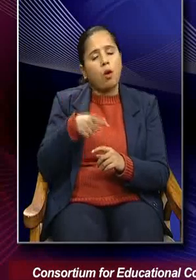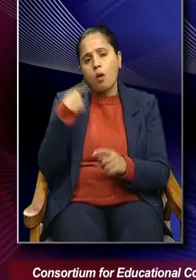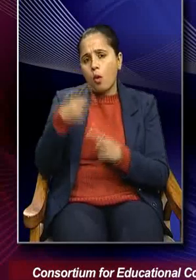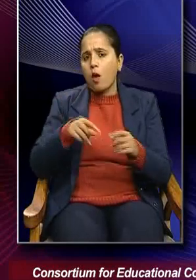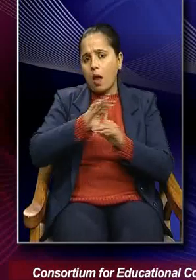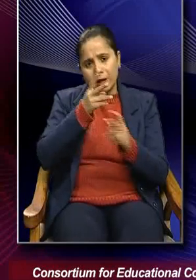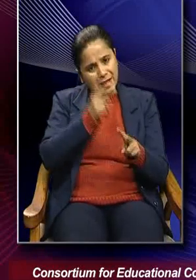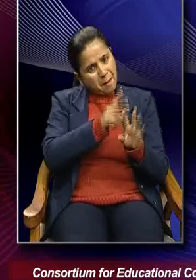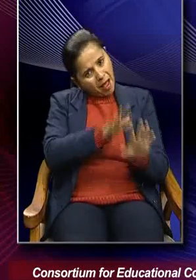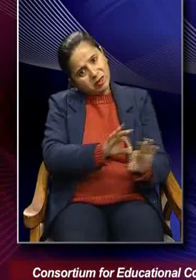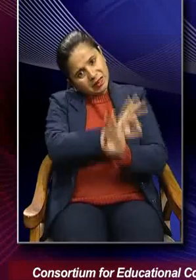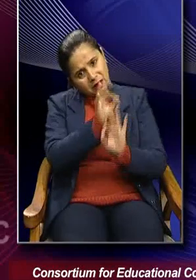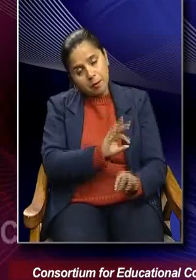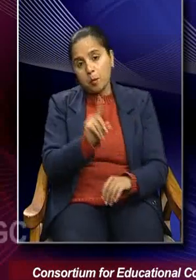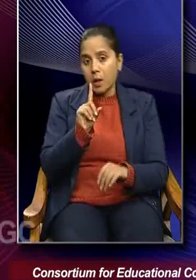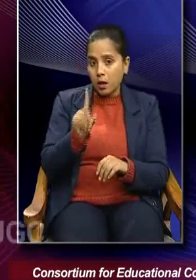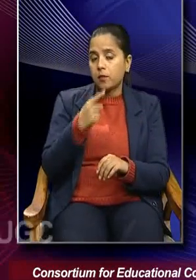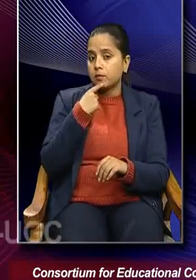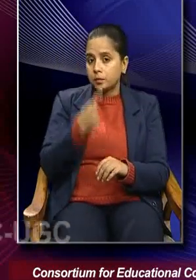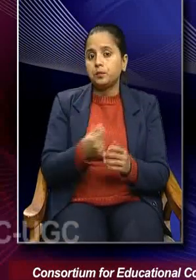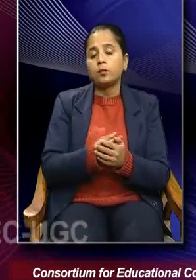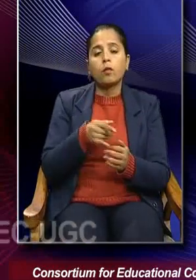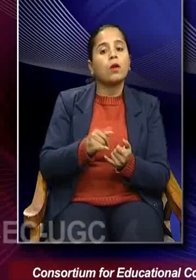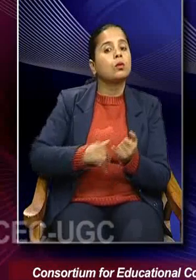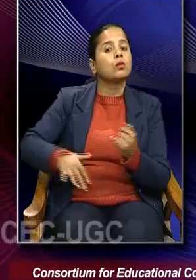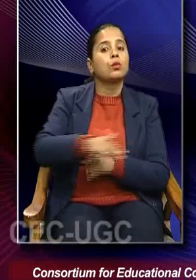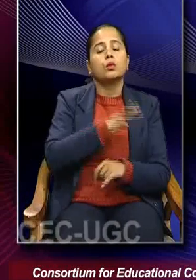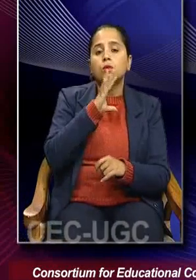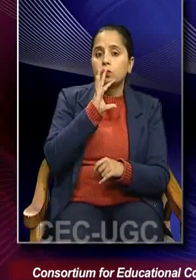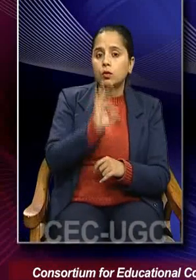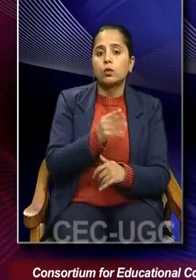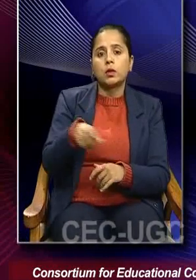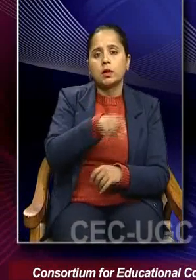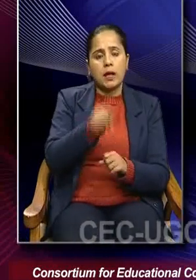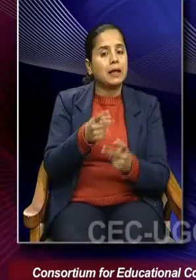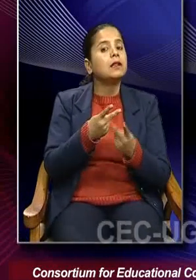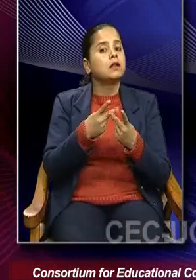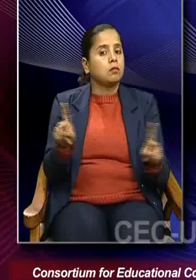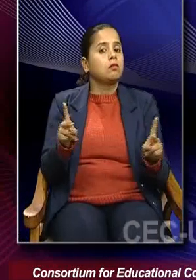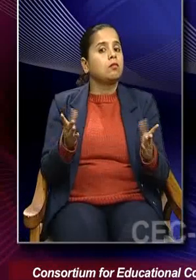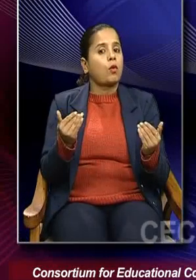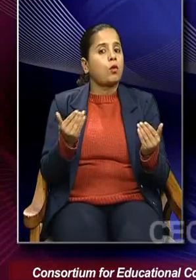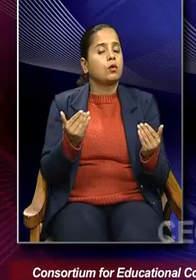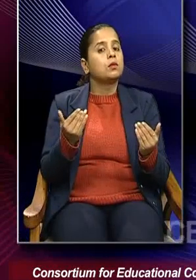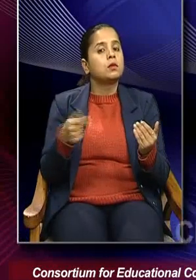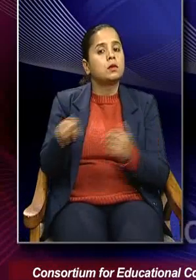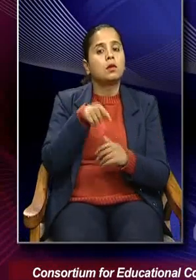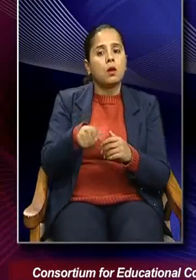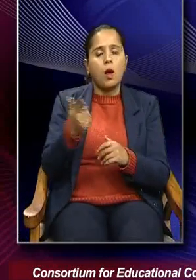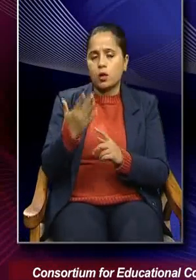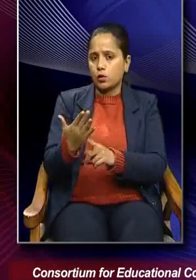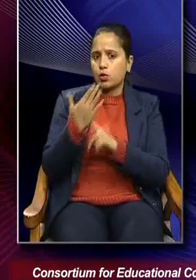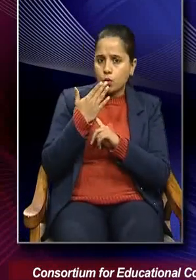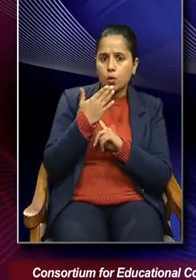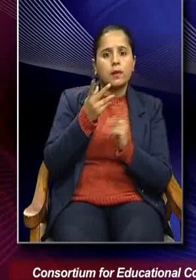existing. But a social reality can be different from what appears to